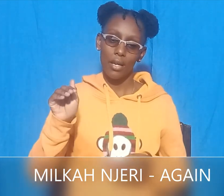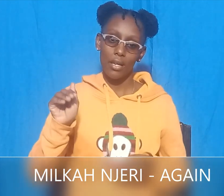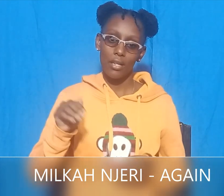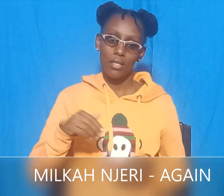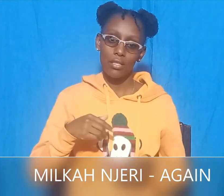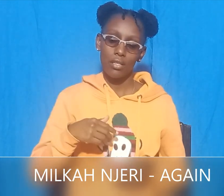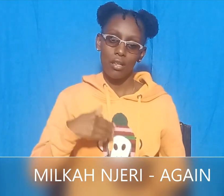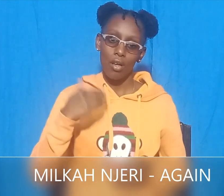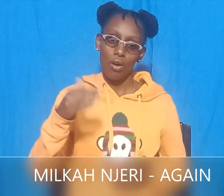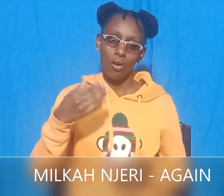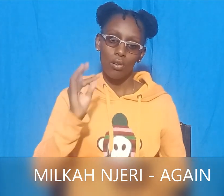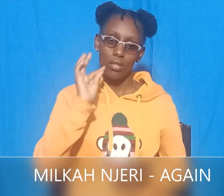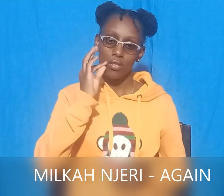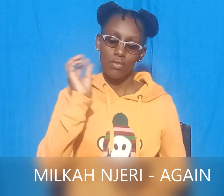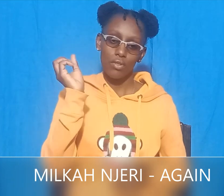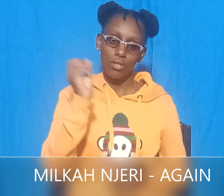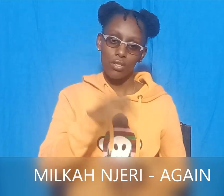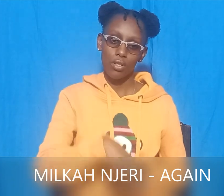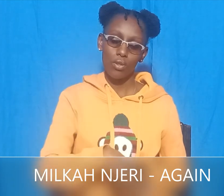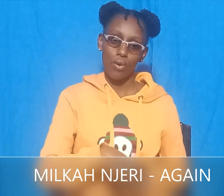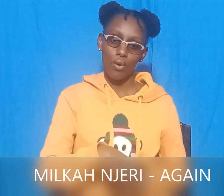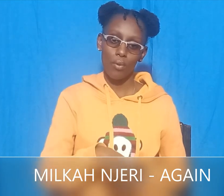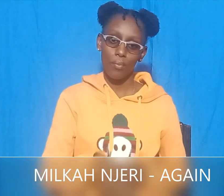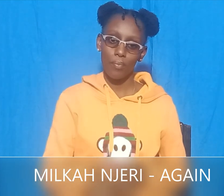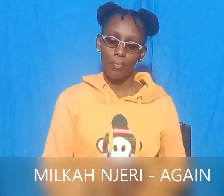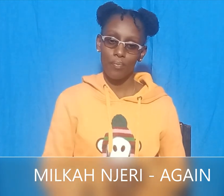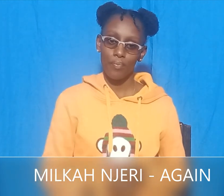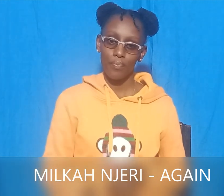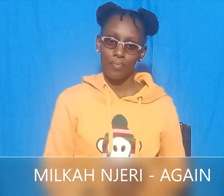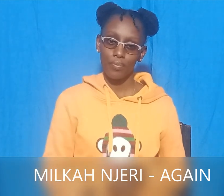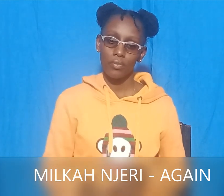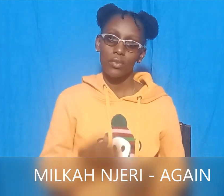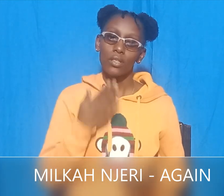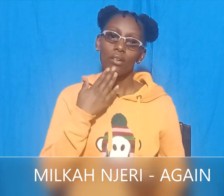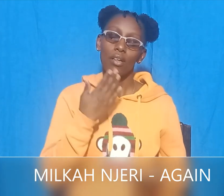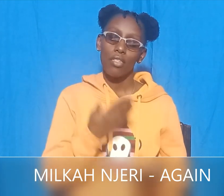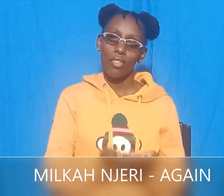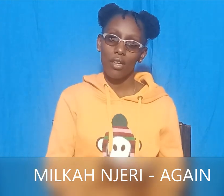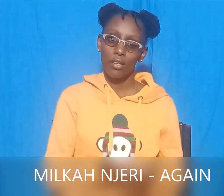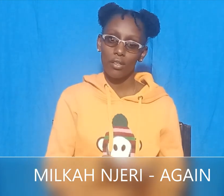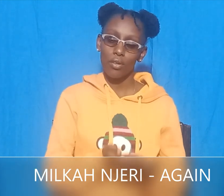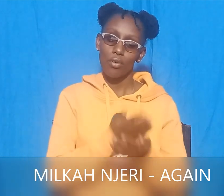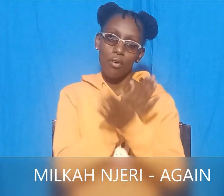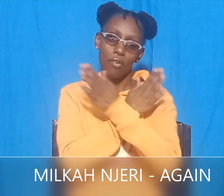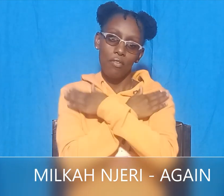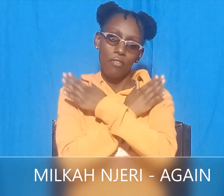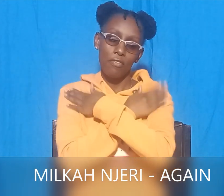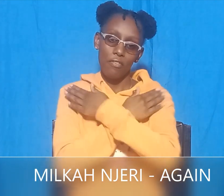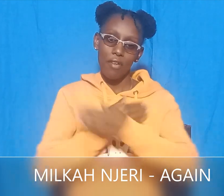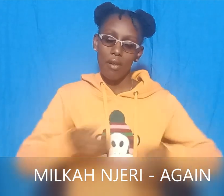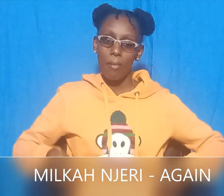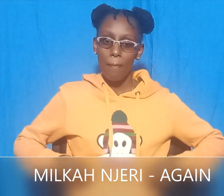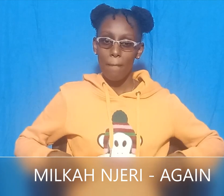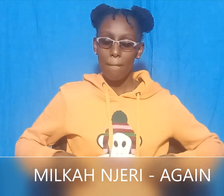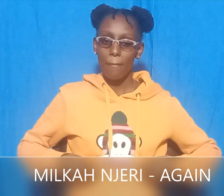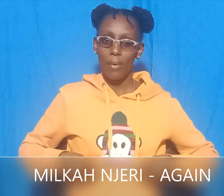fruits down to him every day. Thank you, friend monkey. Thank said the crocodile.